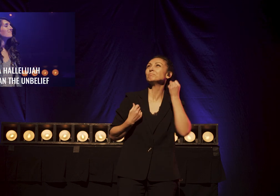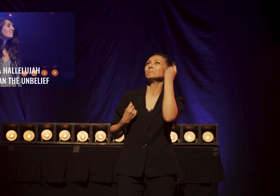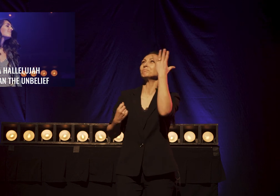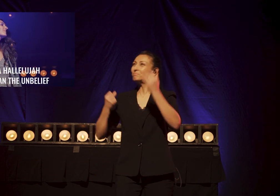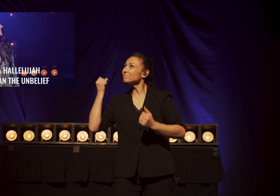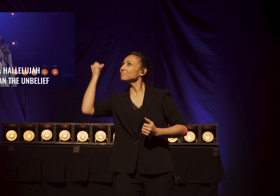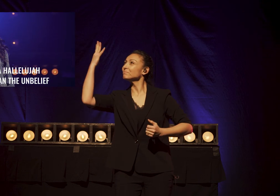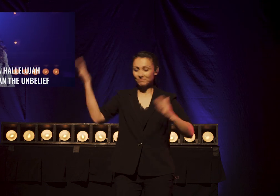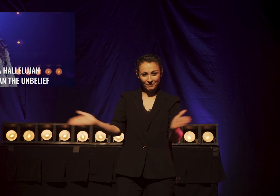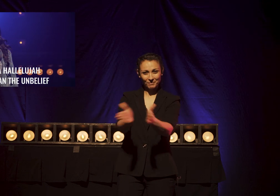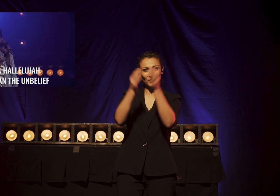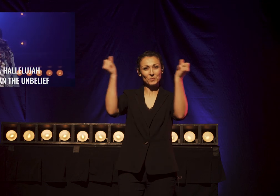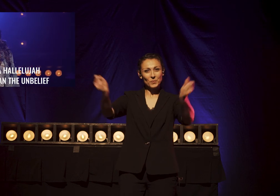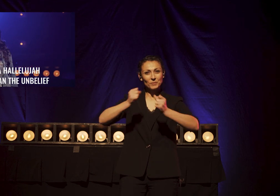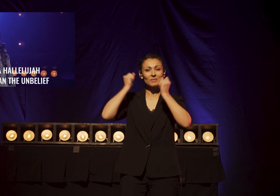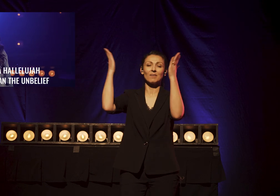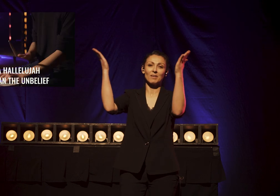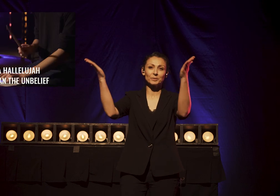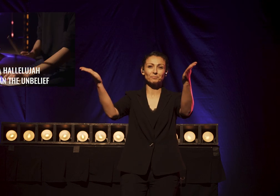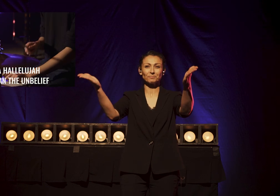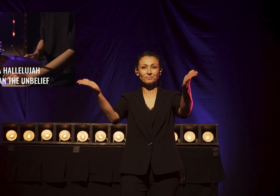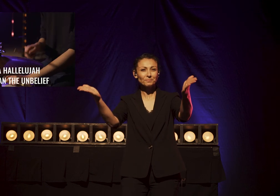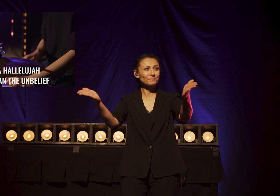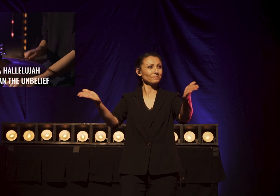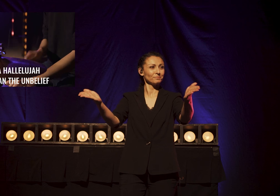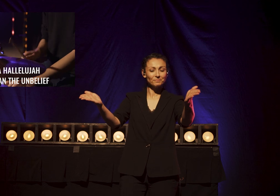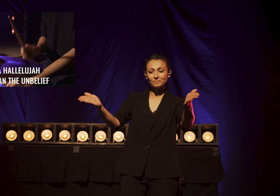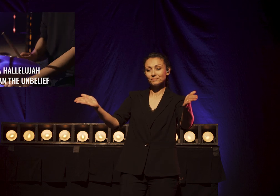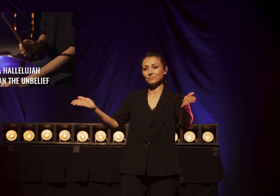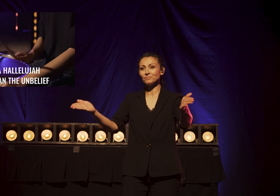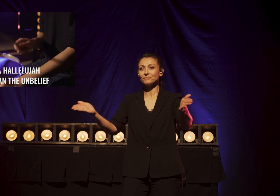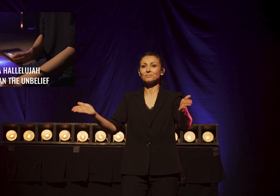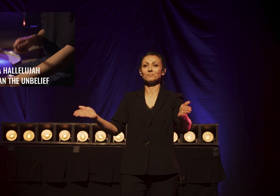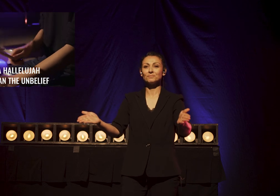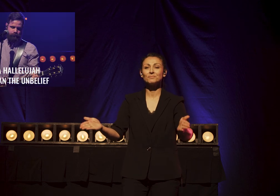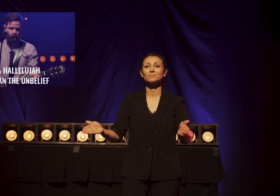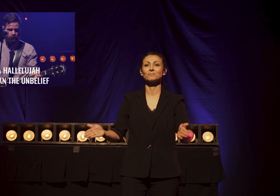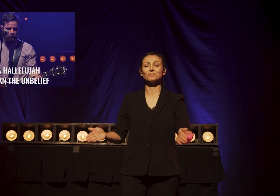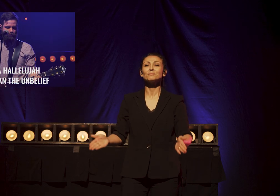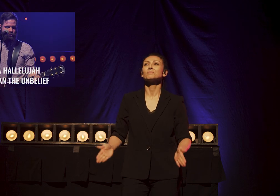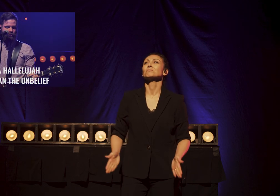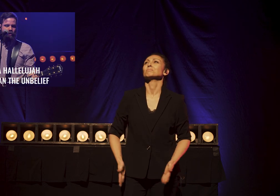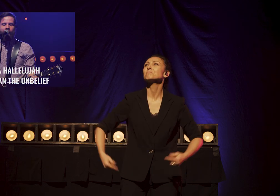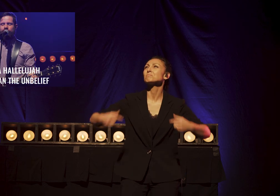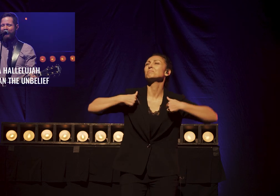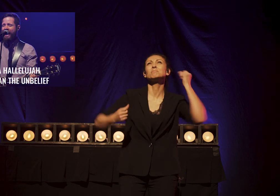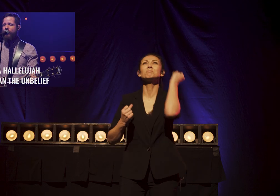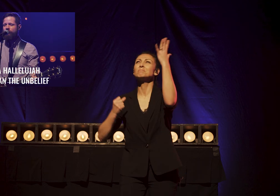And I raise a hallelujah, louder